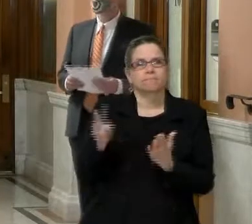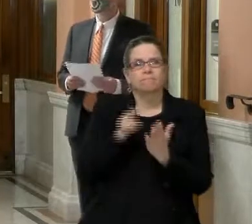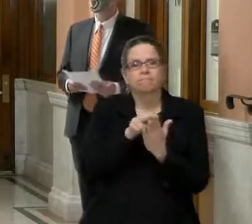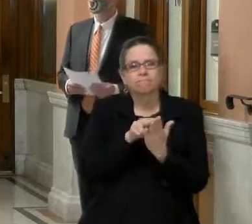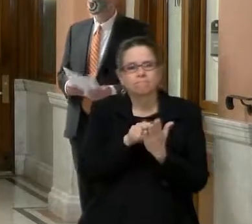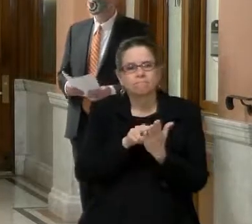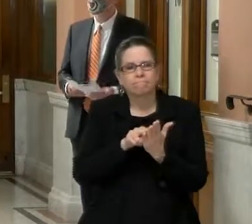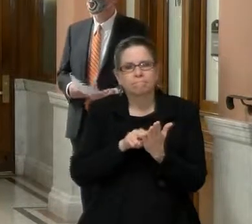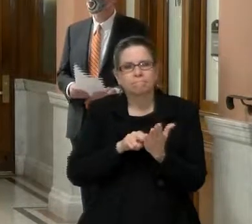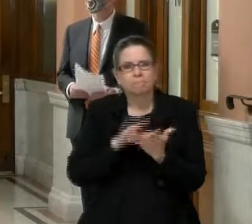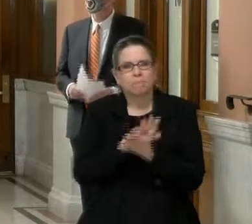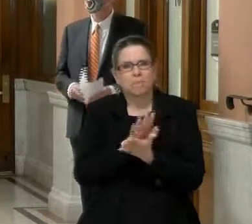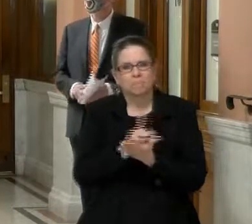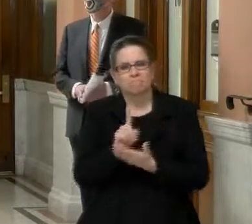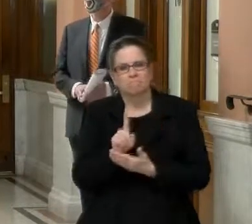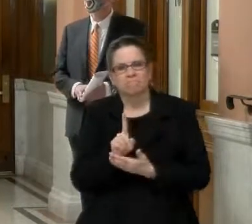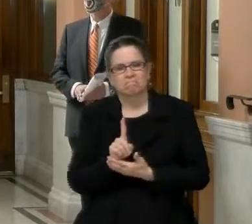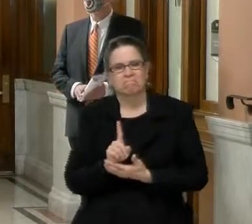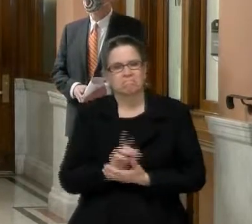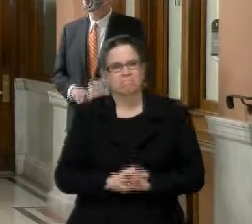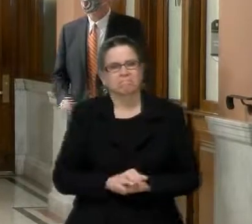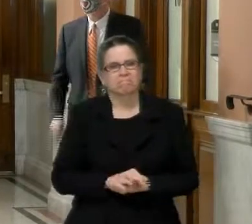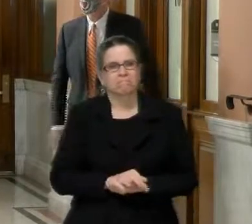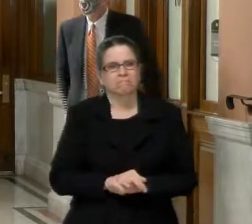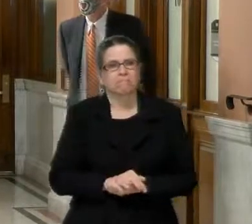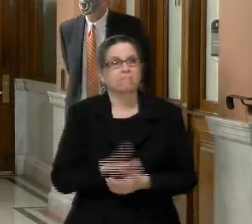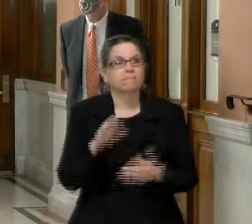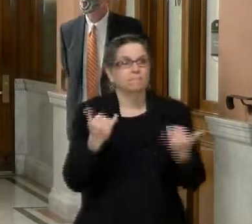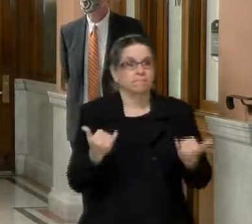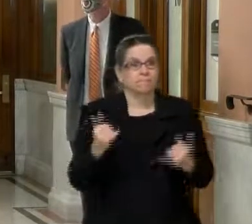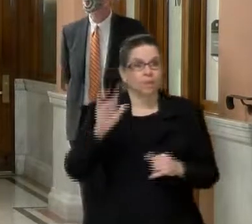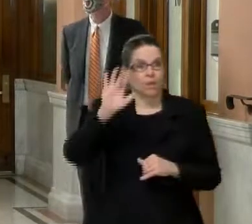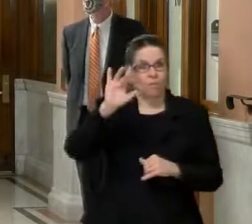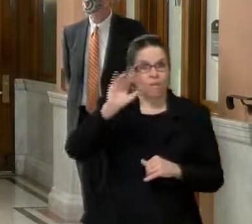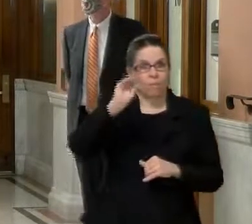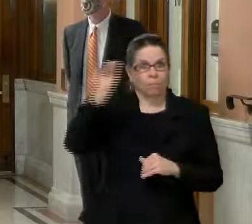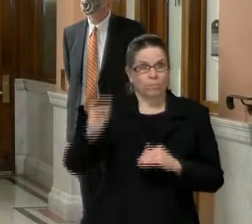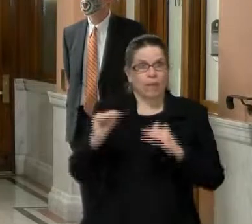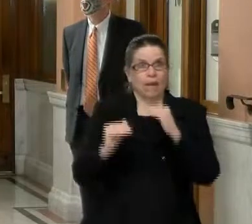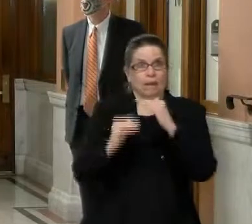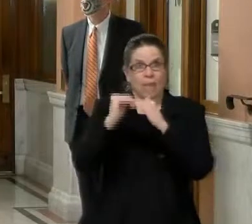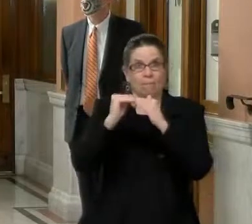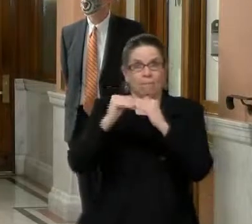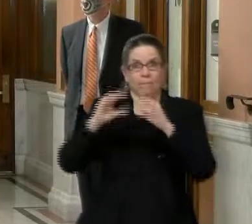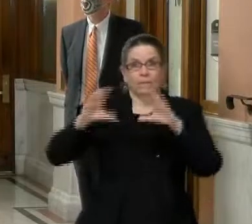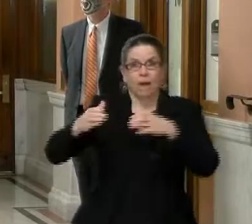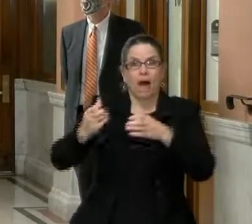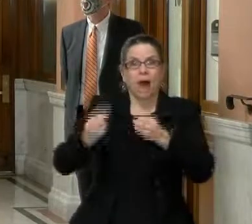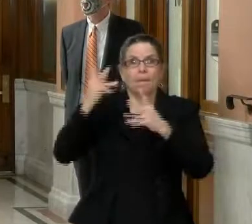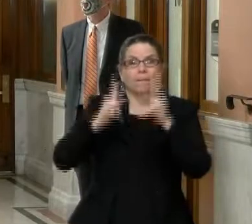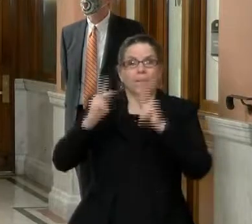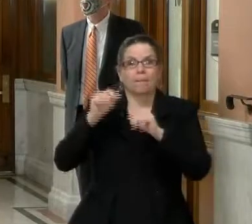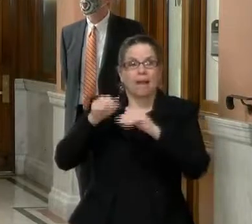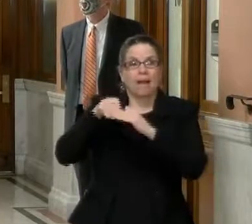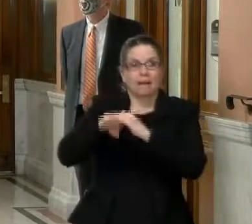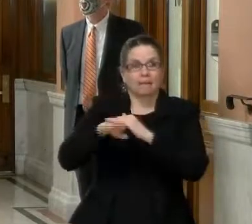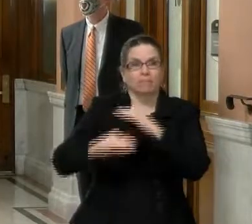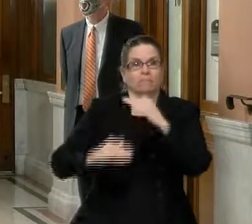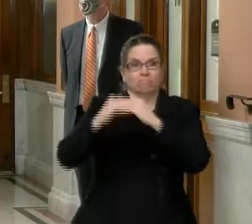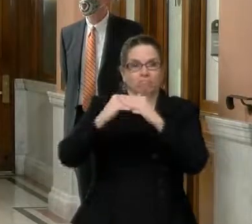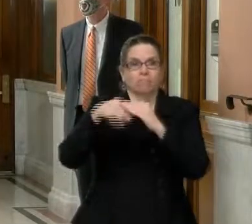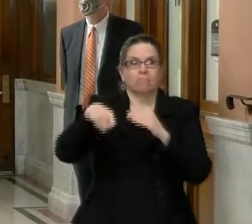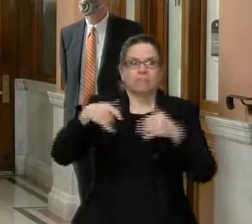there is also the 25% temporary capacity and gathering limits remain in place until 5 a.m. on Monday, February